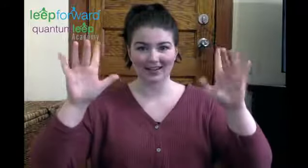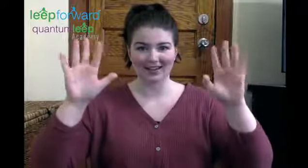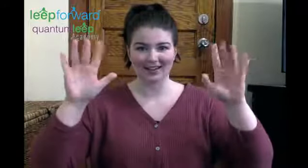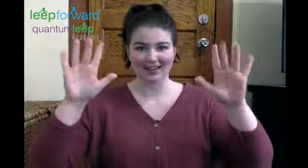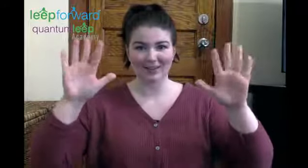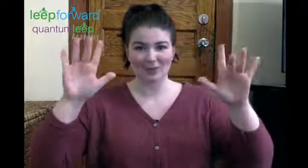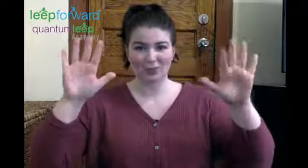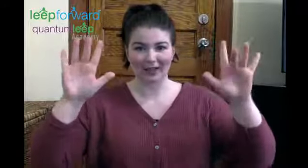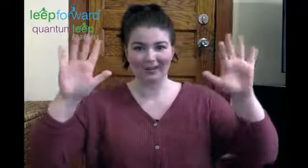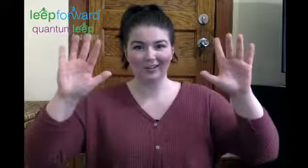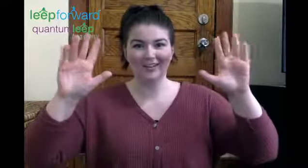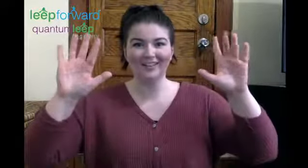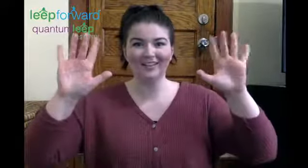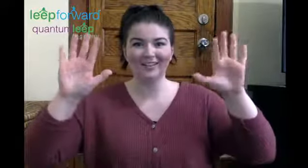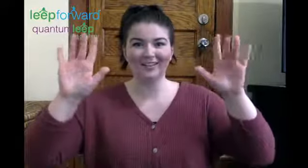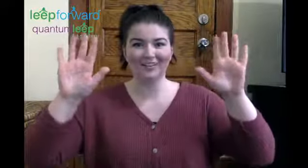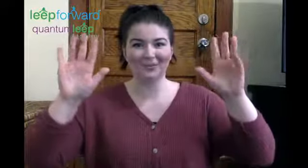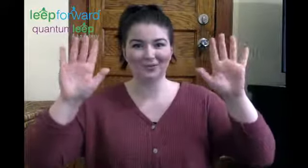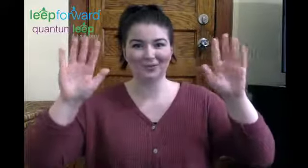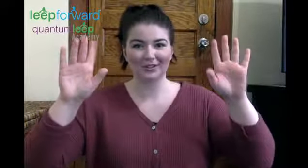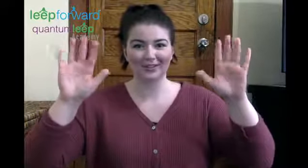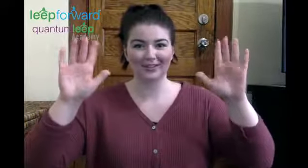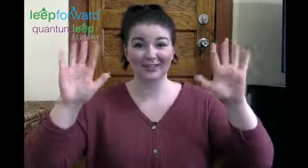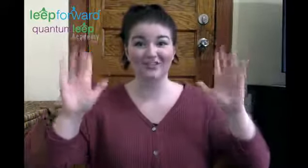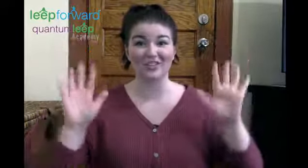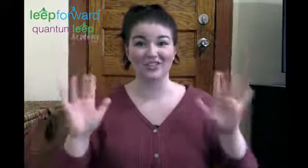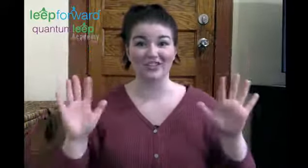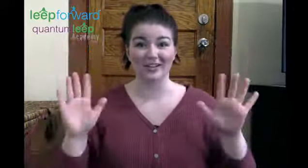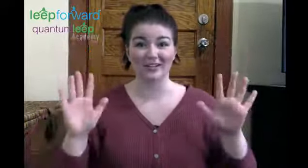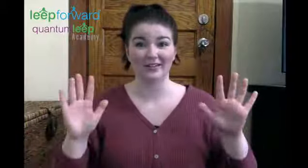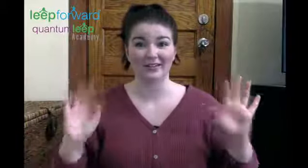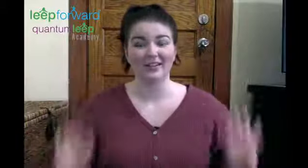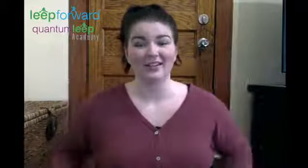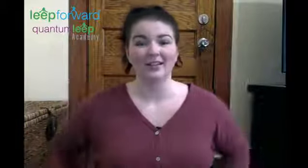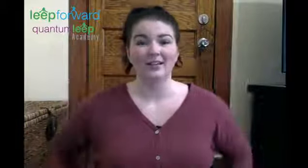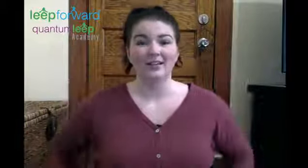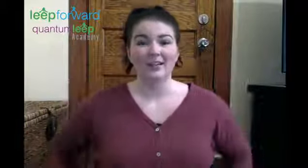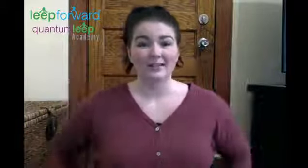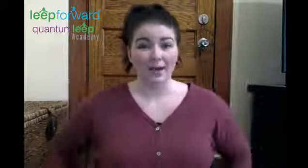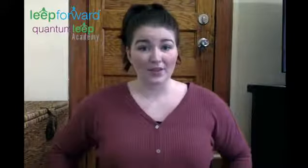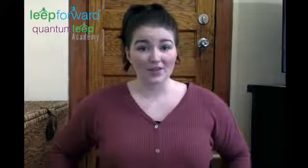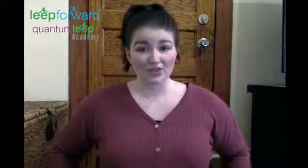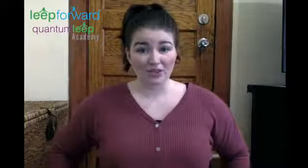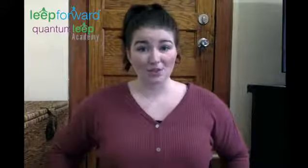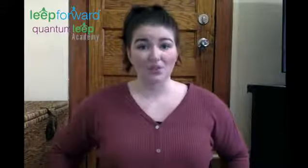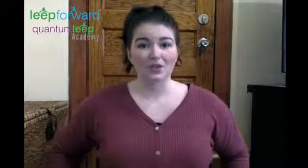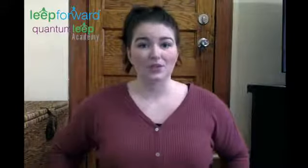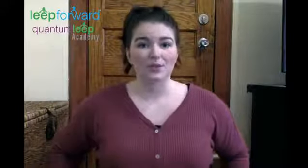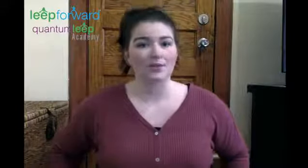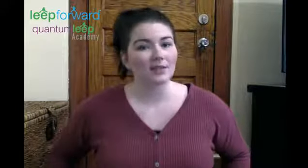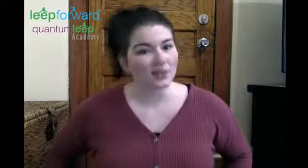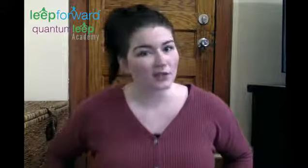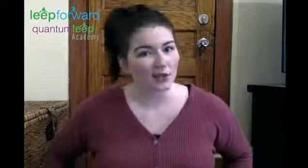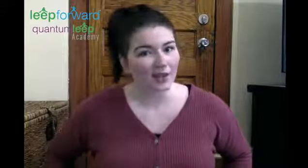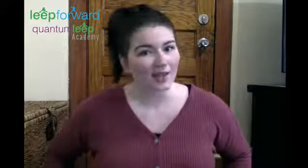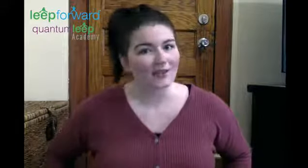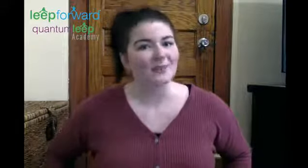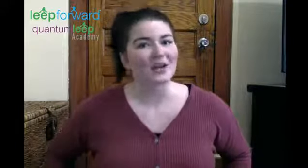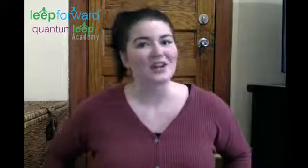And give them a wiggle. Woo, that felt good. Now this stretch we're going to do is a little tricky, but I know